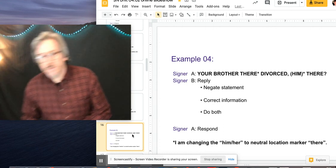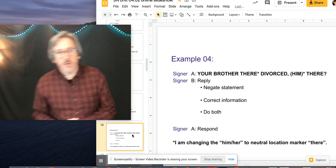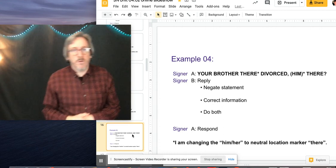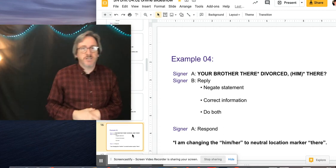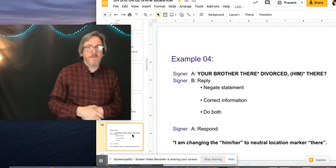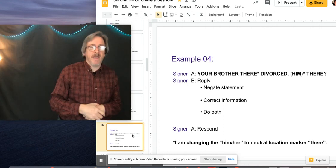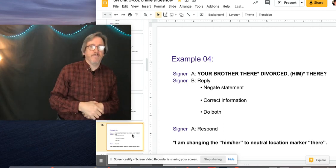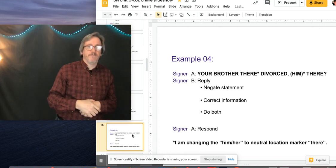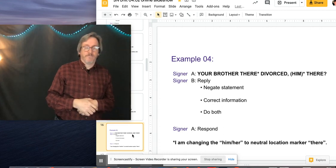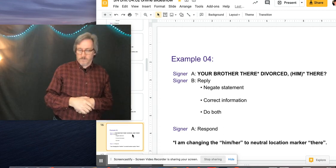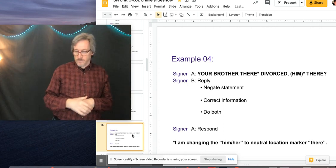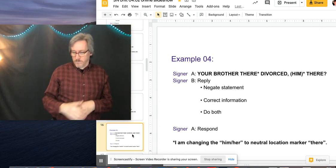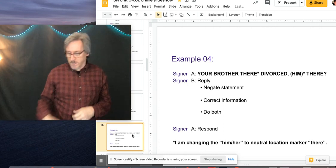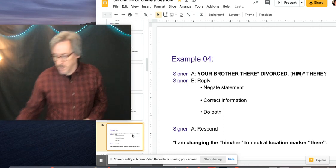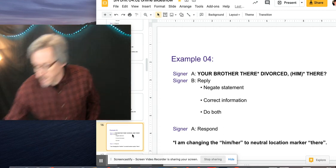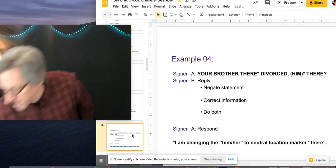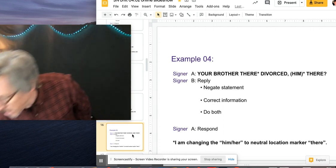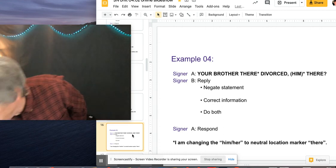So much spam.